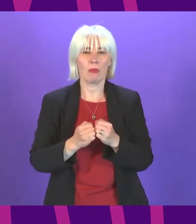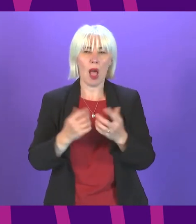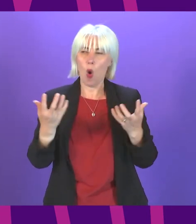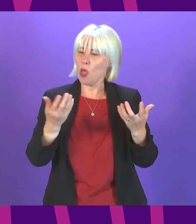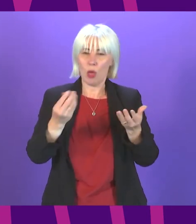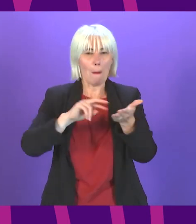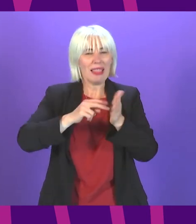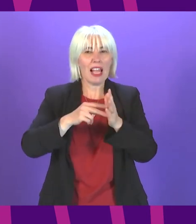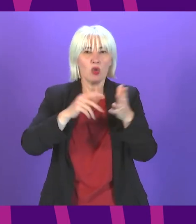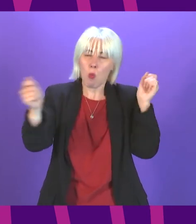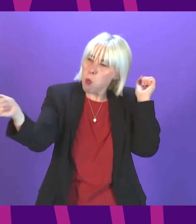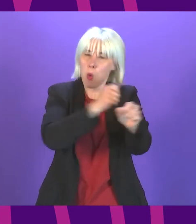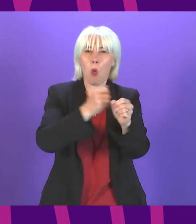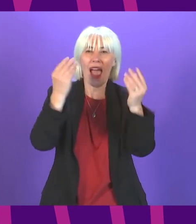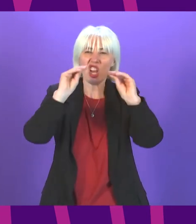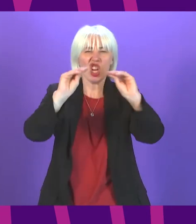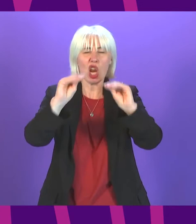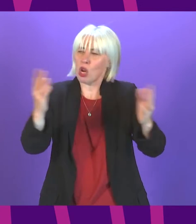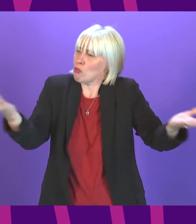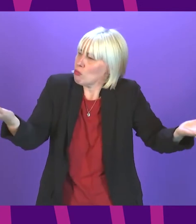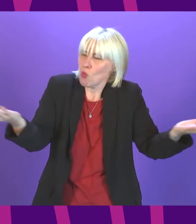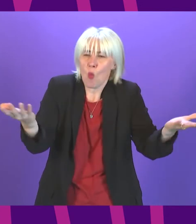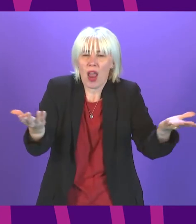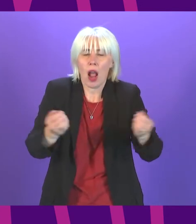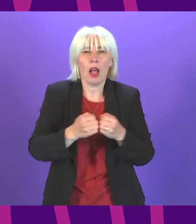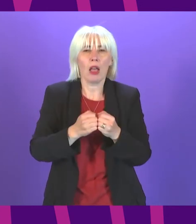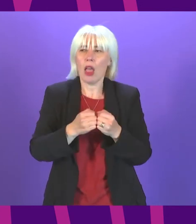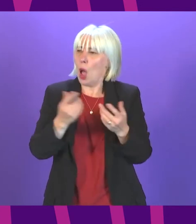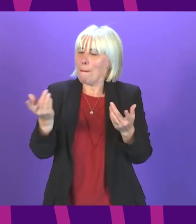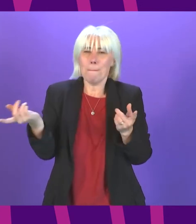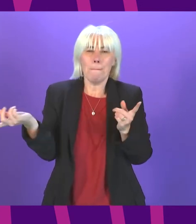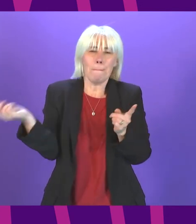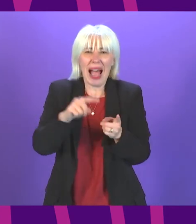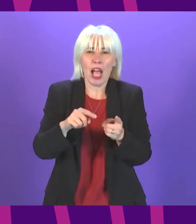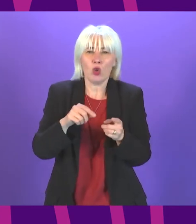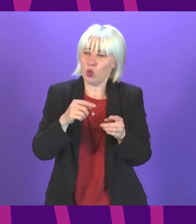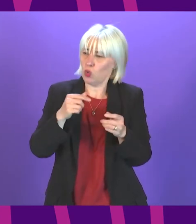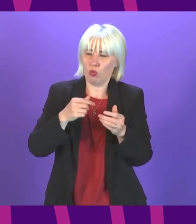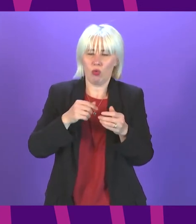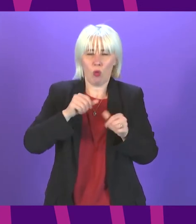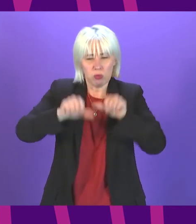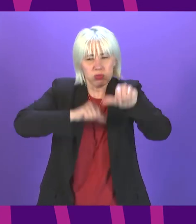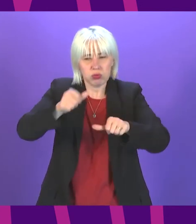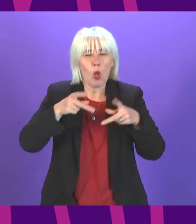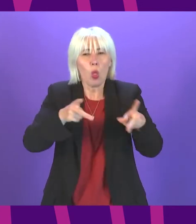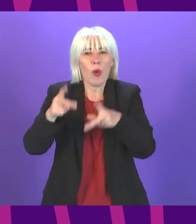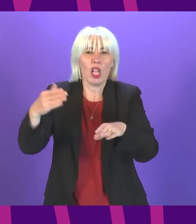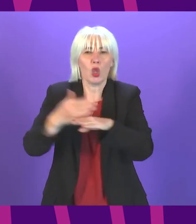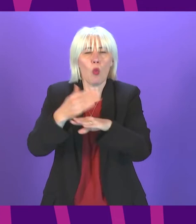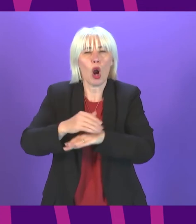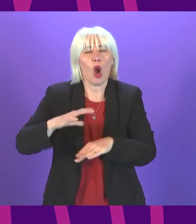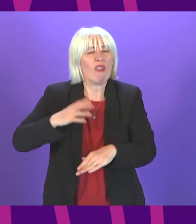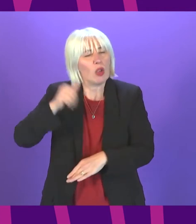around when will we see a return to the tried and tested methods that we already know work President Officer